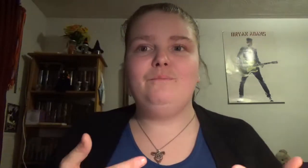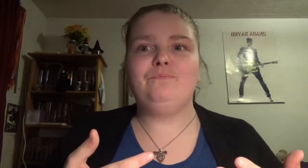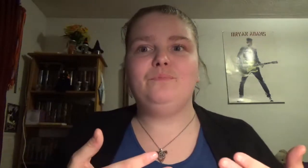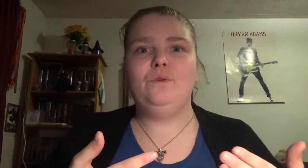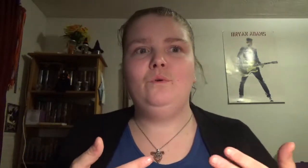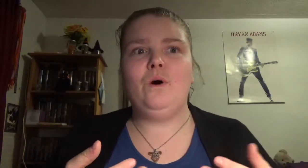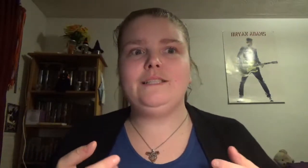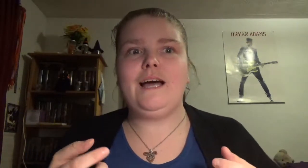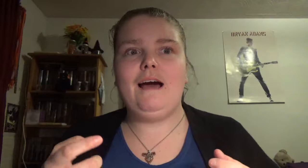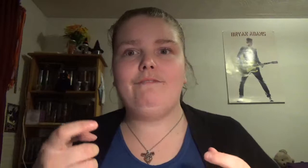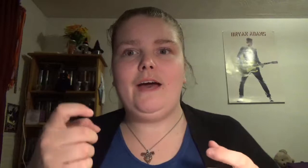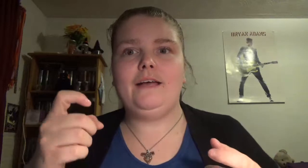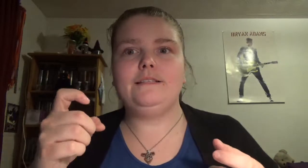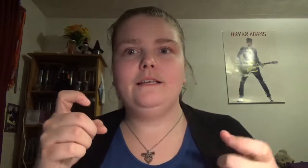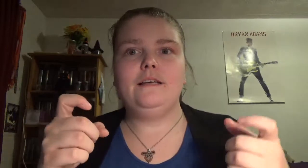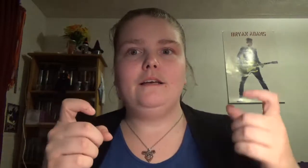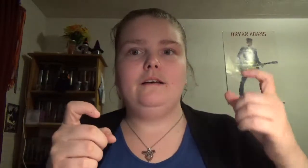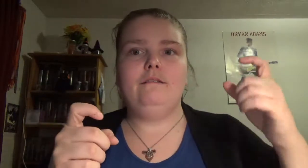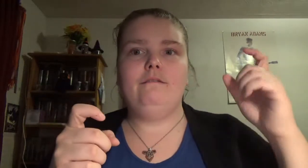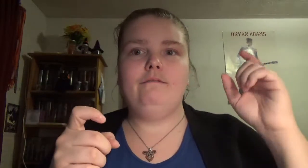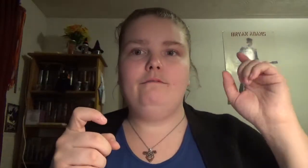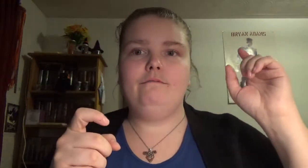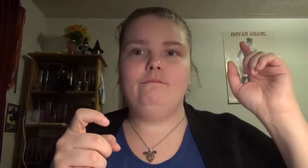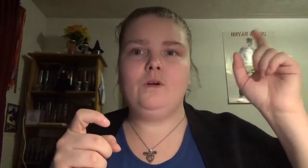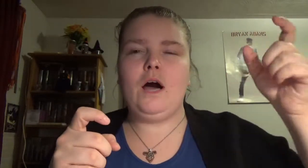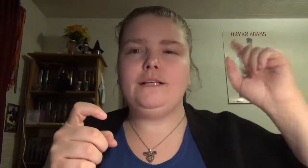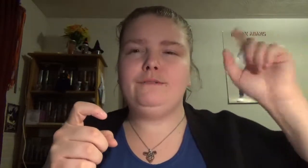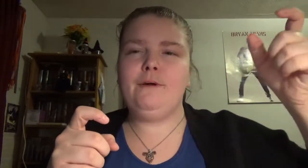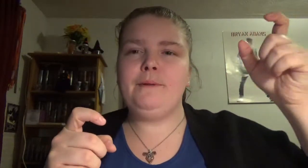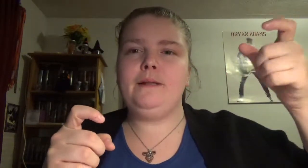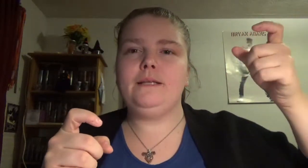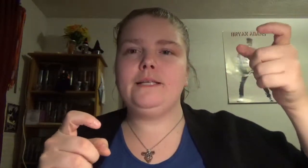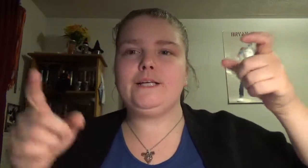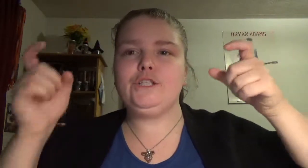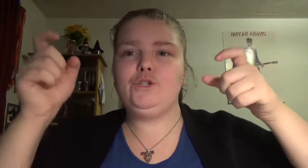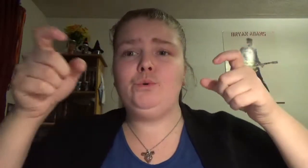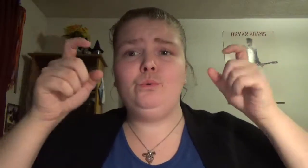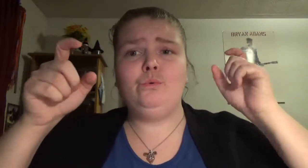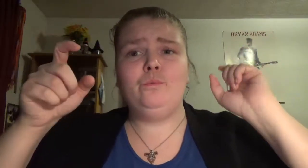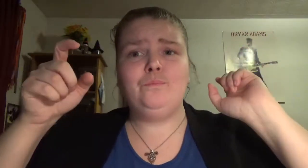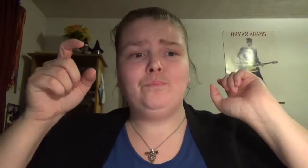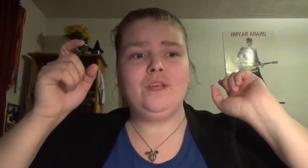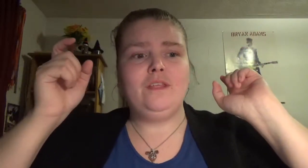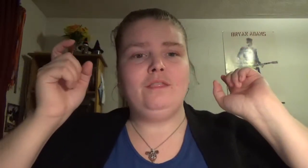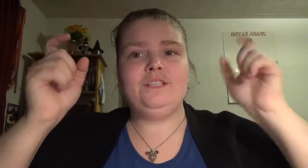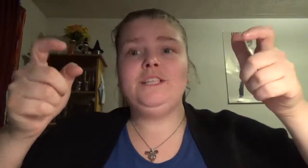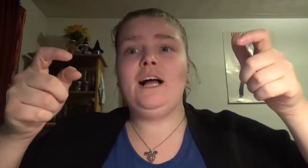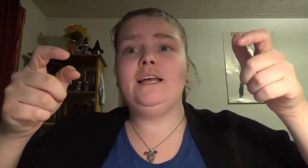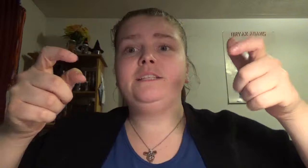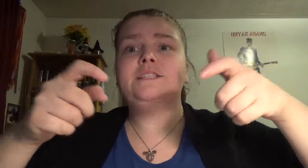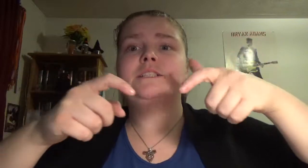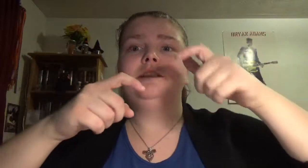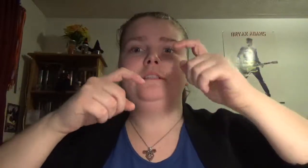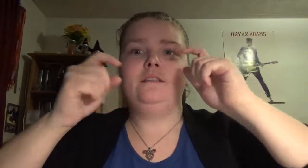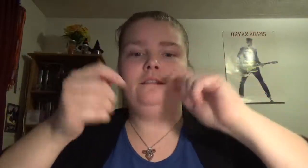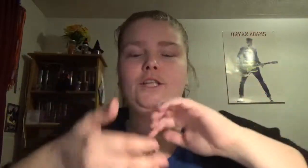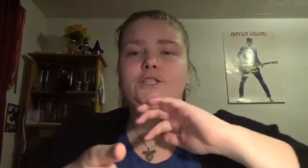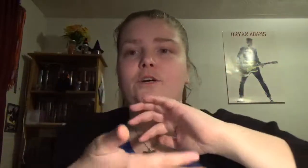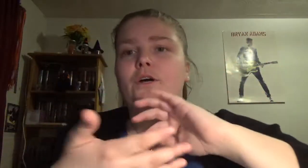who want to have that goddess feminine connection to the signs this could